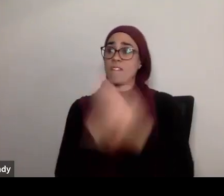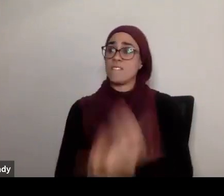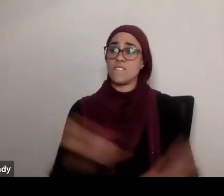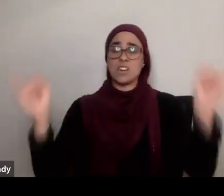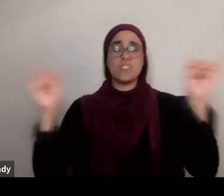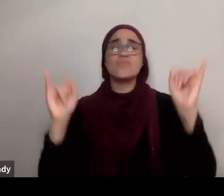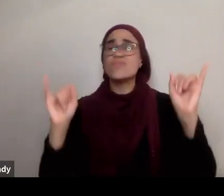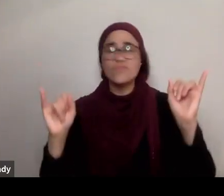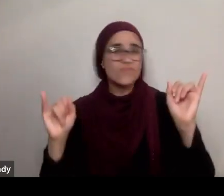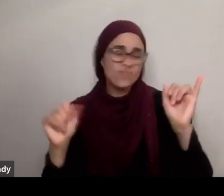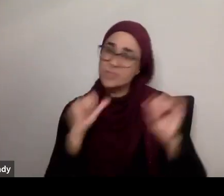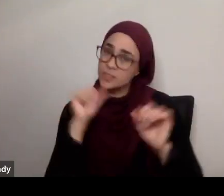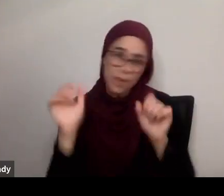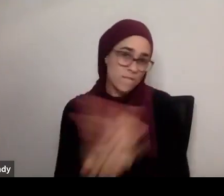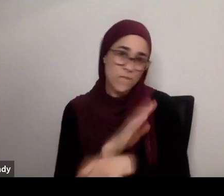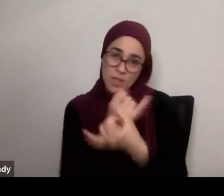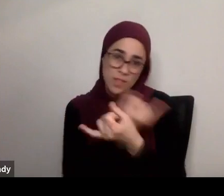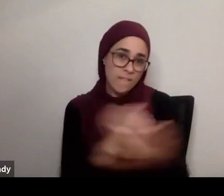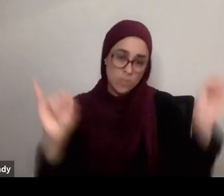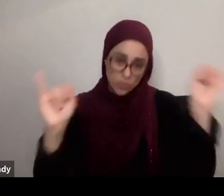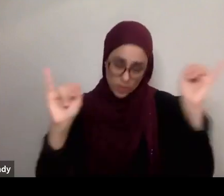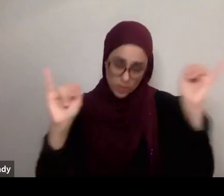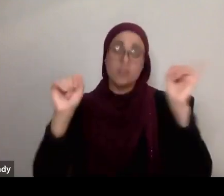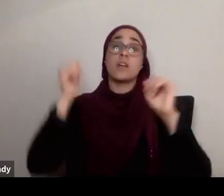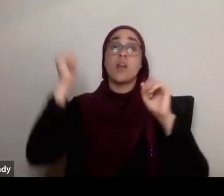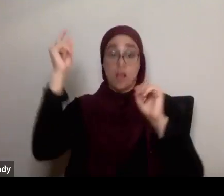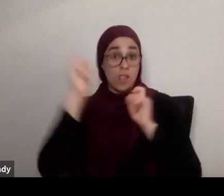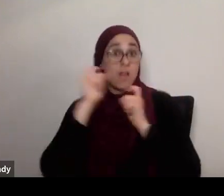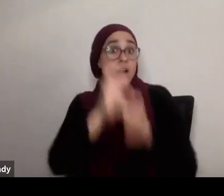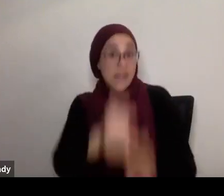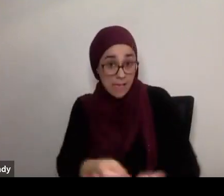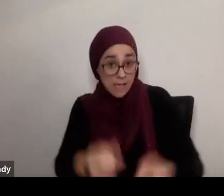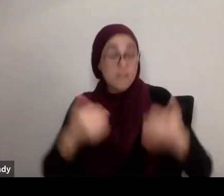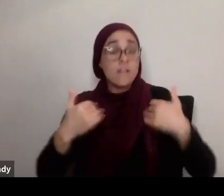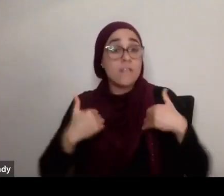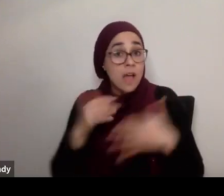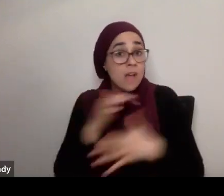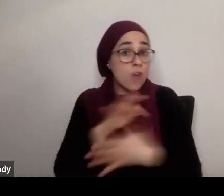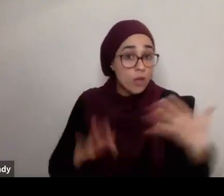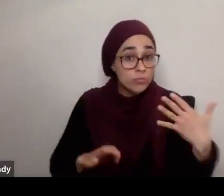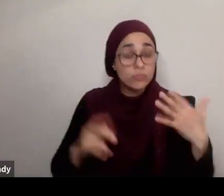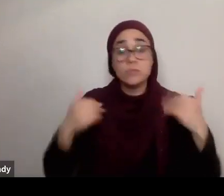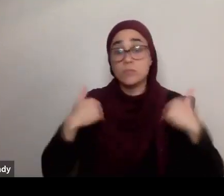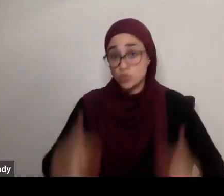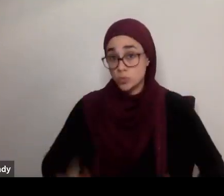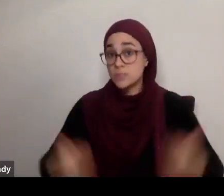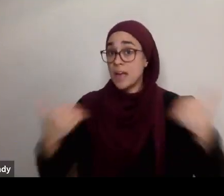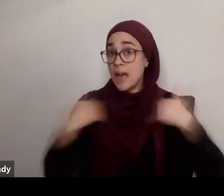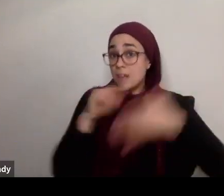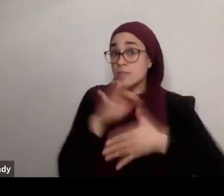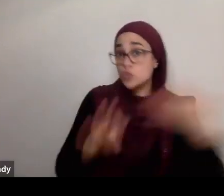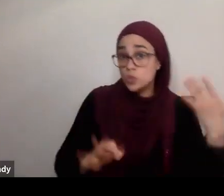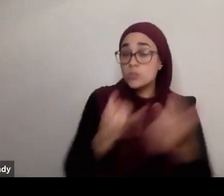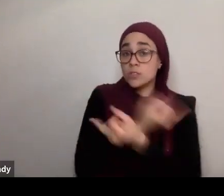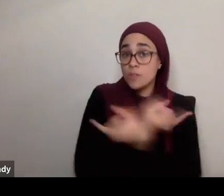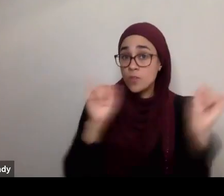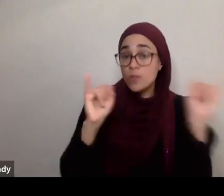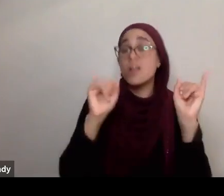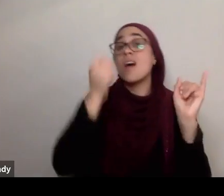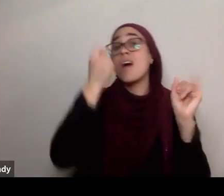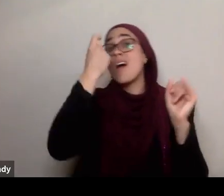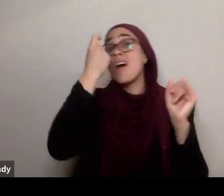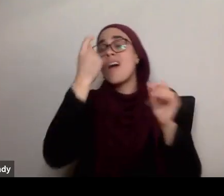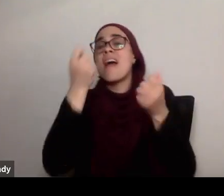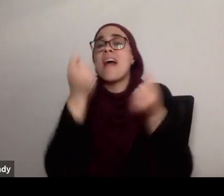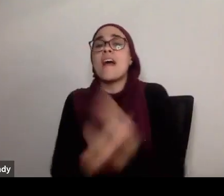not absolutely free. Allah subhanahu wa has given us areas where there is choice and areas where there is freedom. But Allah subhanahu wa ta is reminding us everything